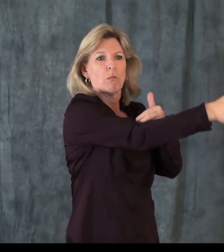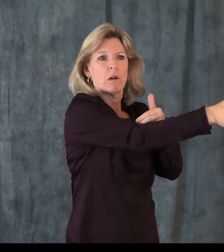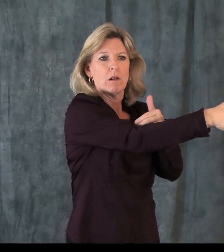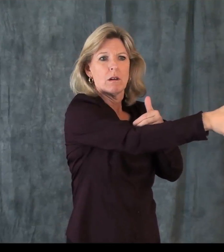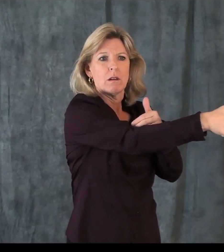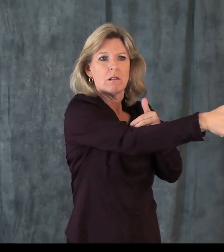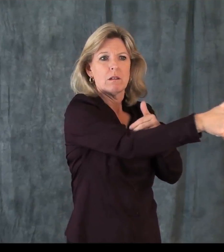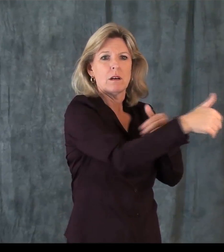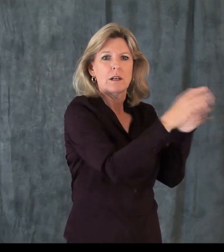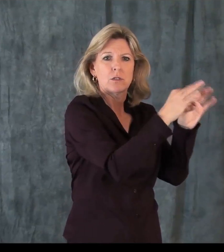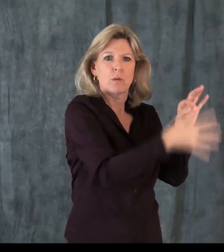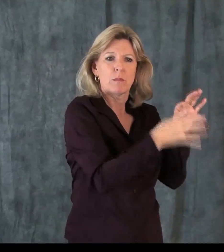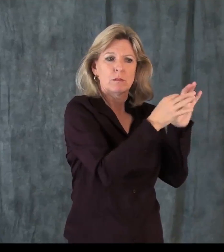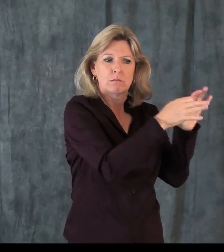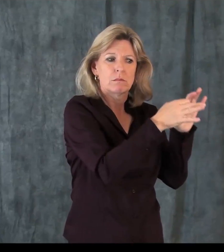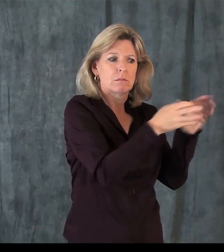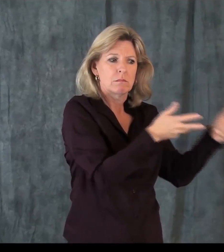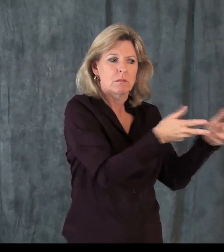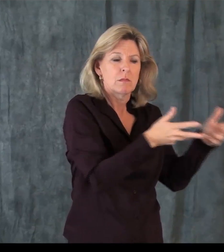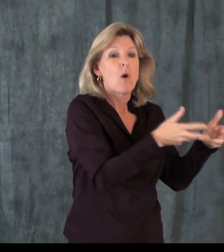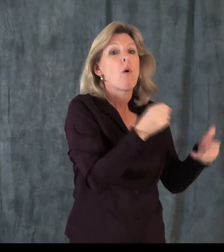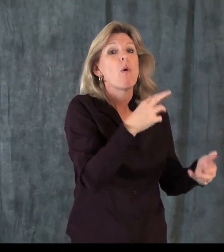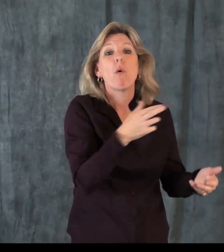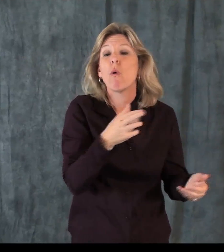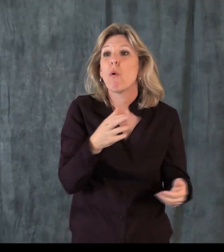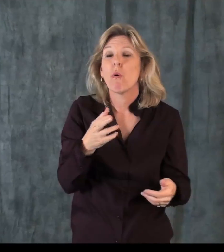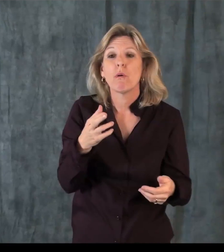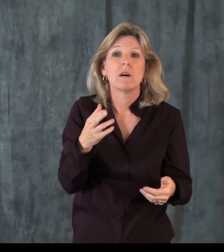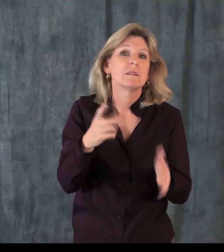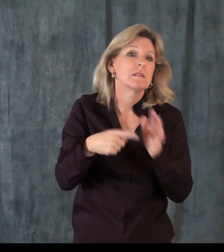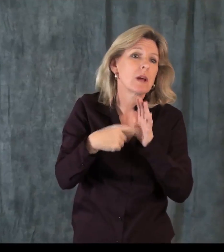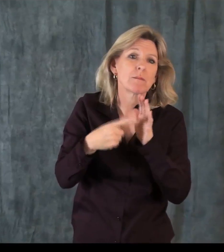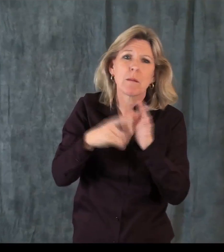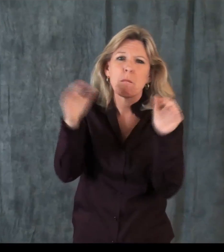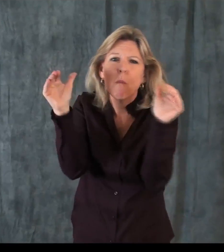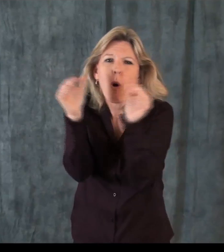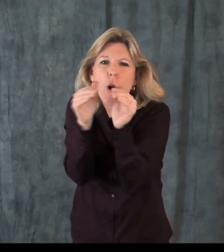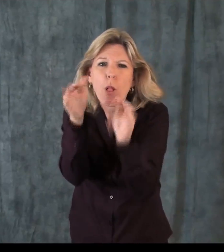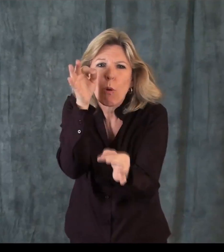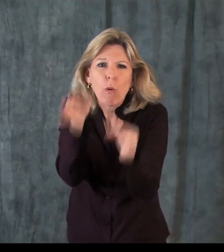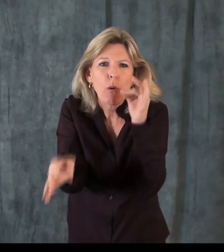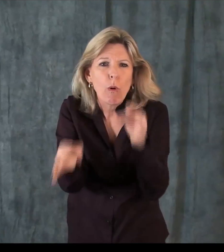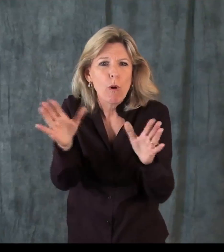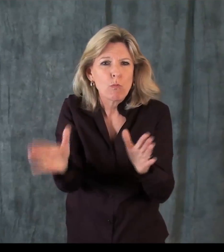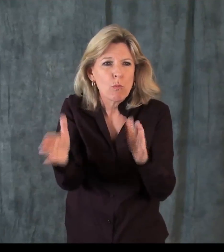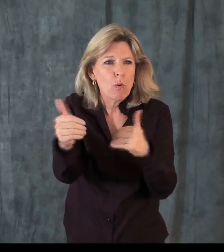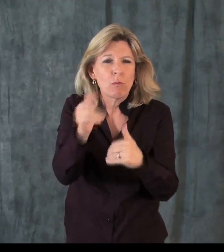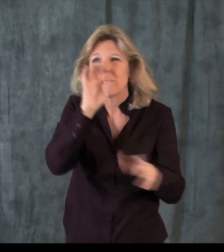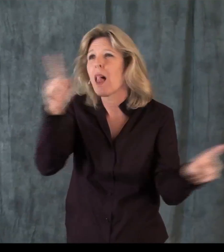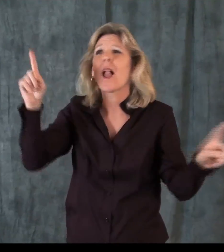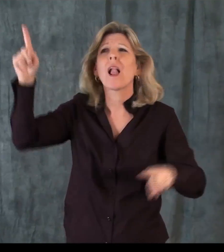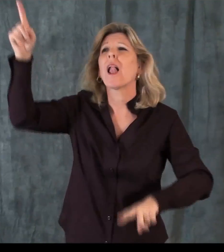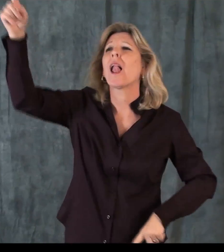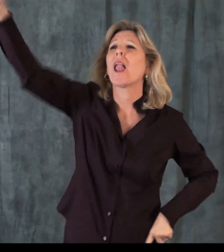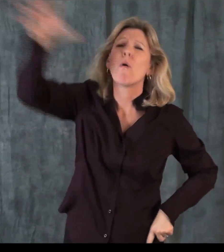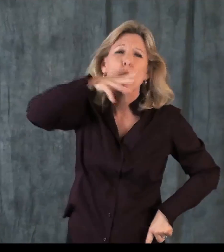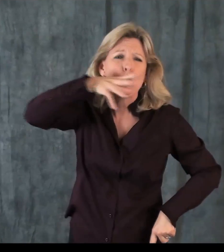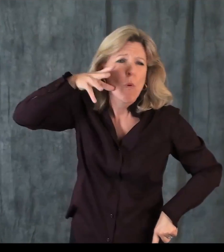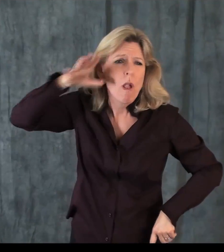VRI through a remote monitor that is brought in on a cart, maybe to a different room, so that conversation can happen between the attorney